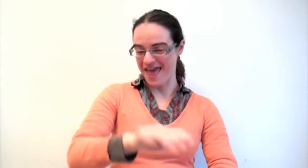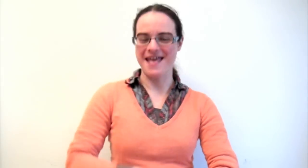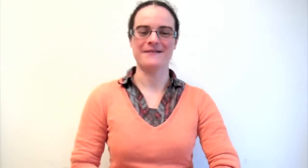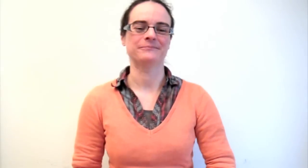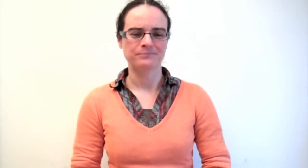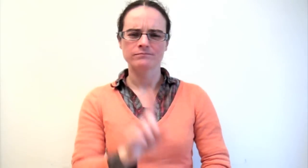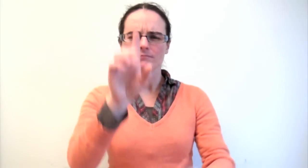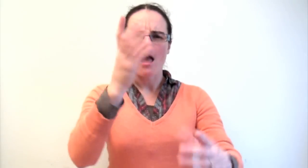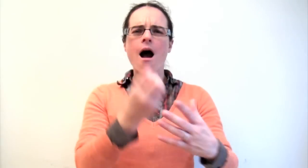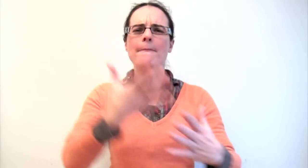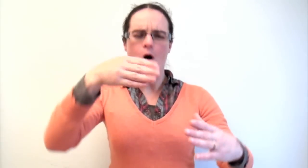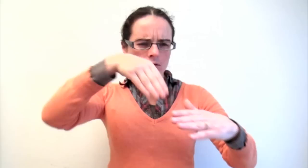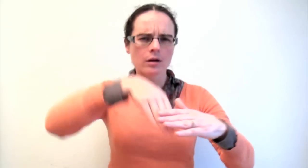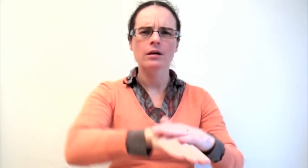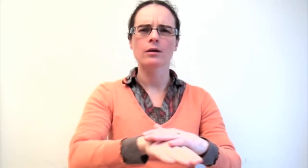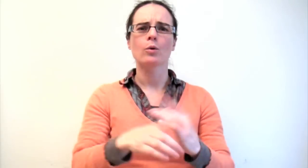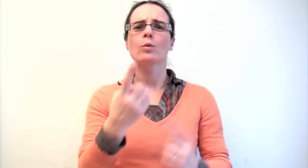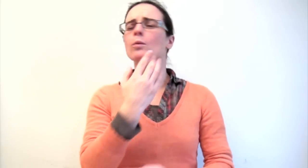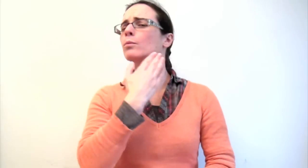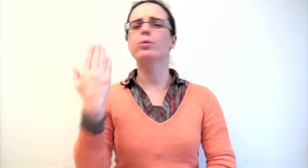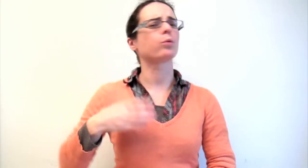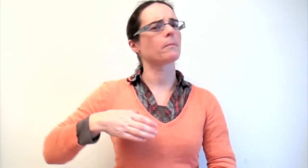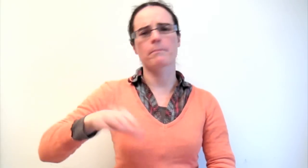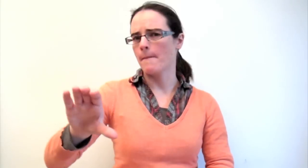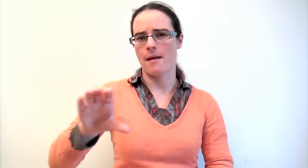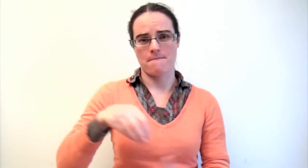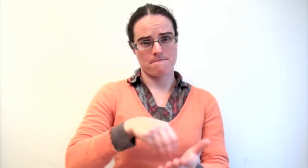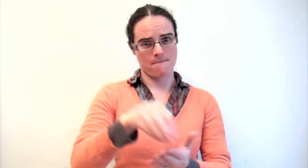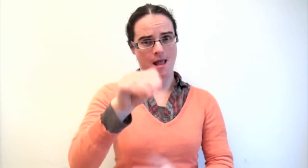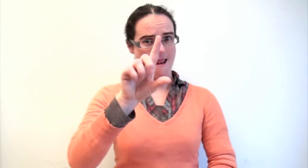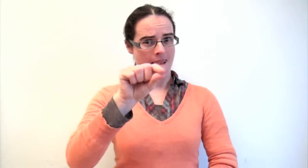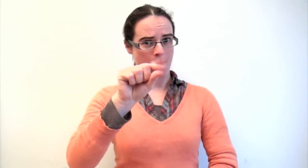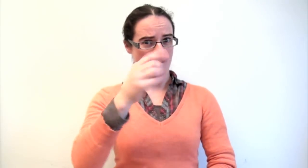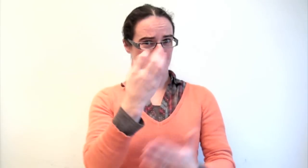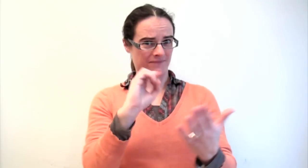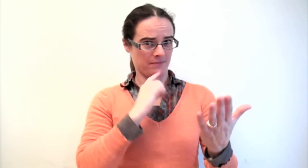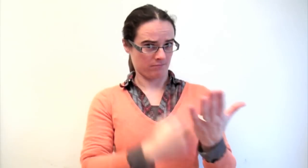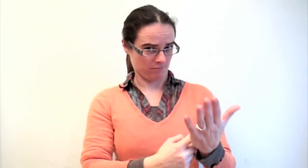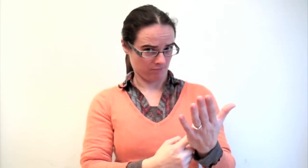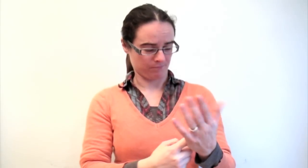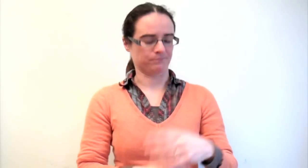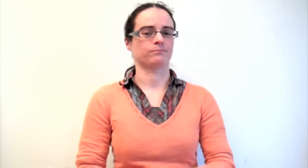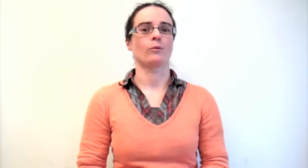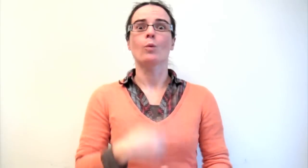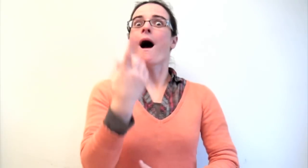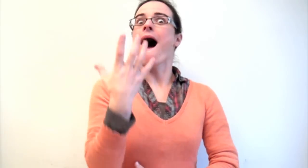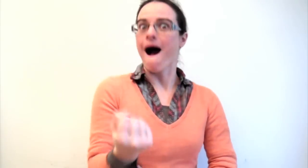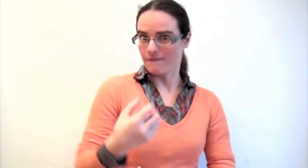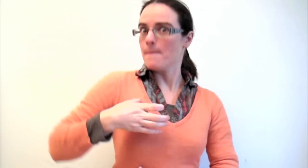there as well, so hopefully we'll see some of you there. The cost to get into the centre, if you're not a member, is £11.50.